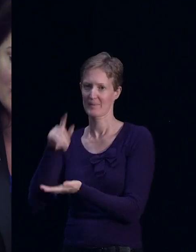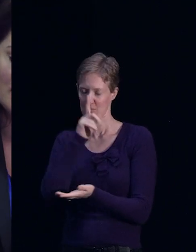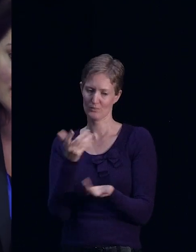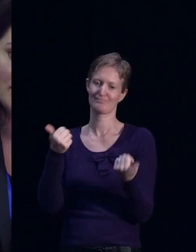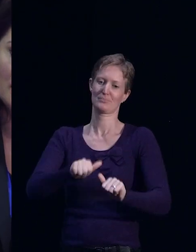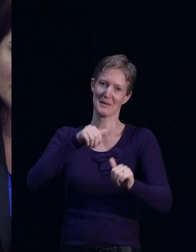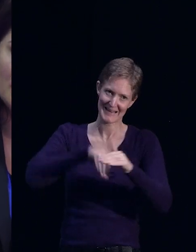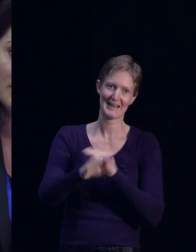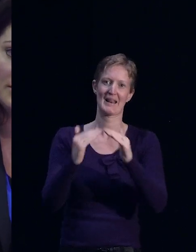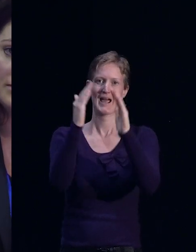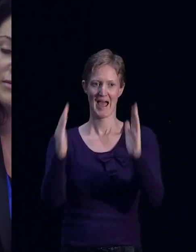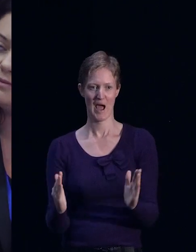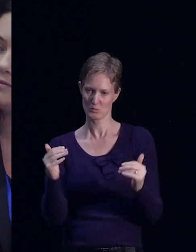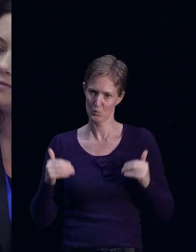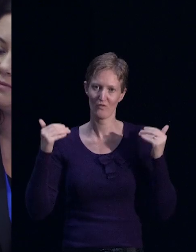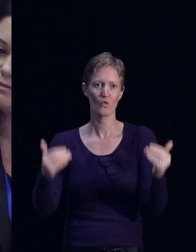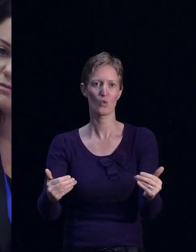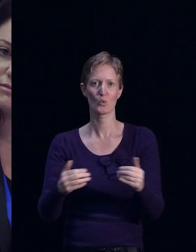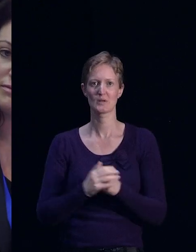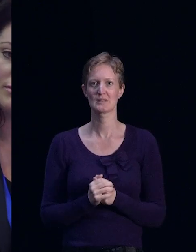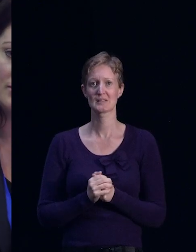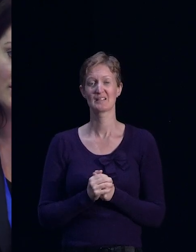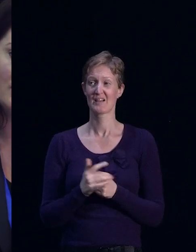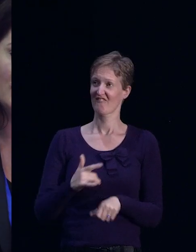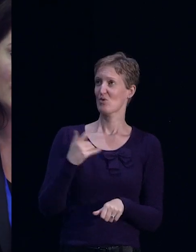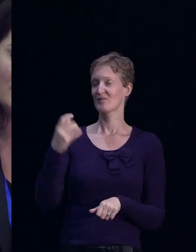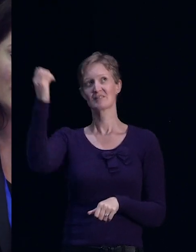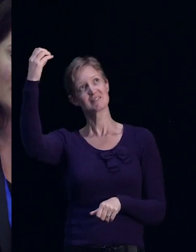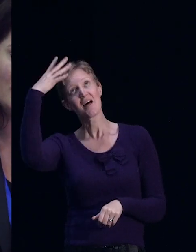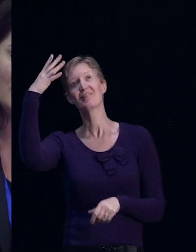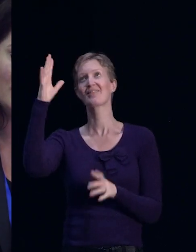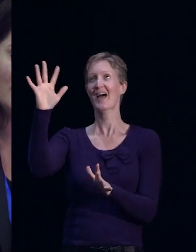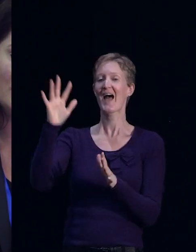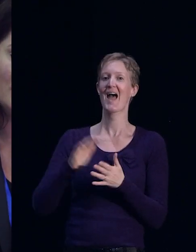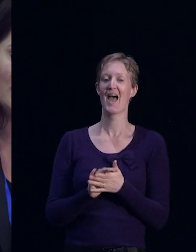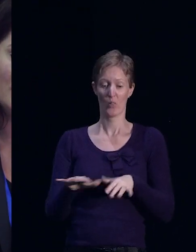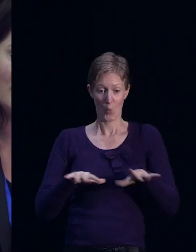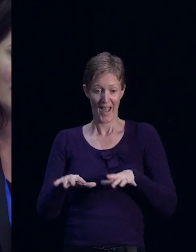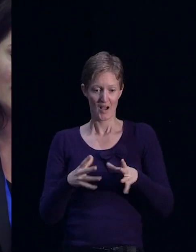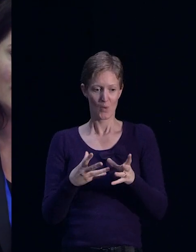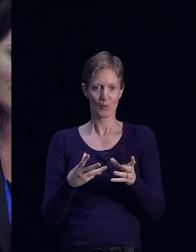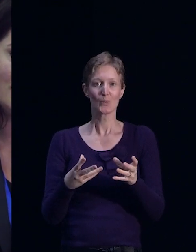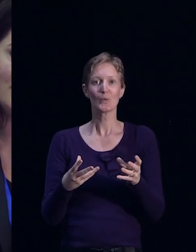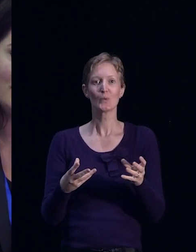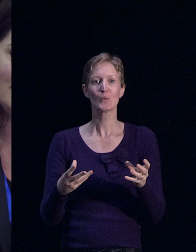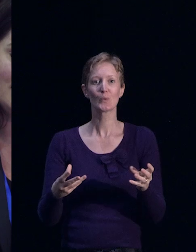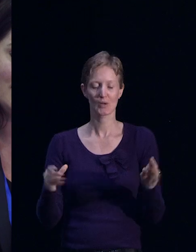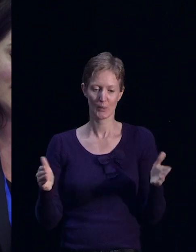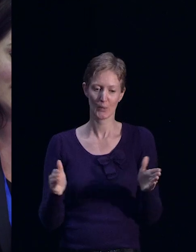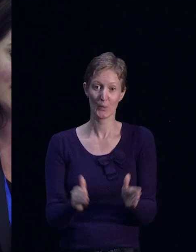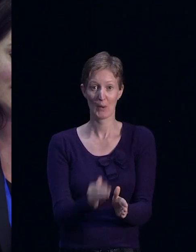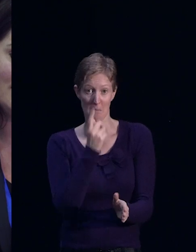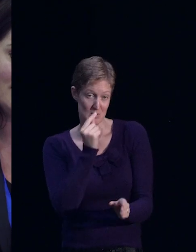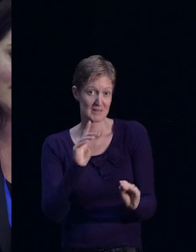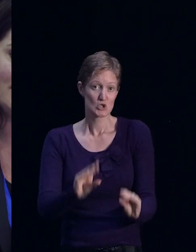go forward because it's, it's the, the, the sun is shining, the, the number of quakes is, is diminished, if not stopped.